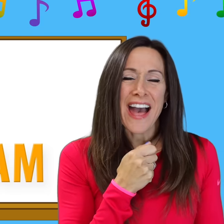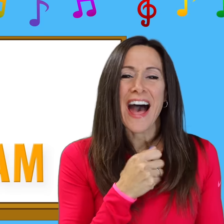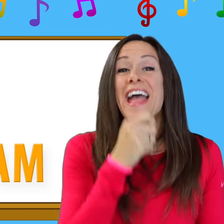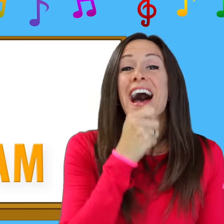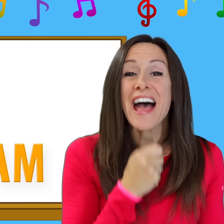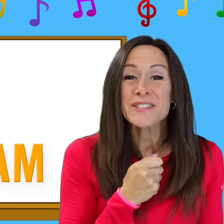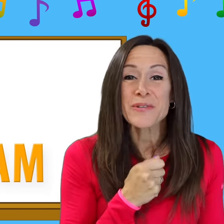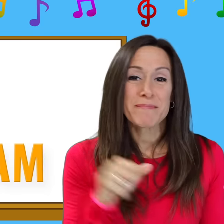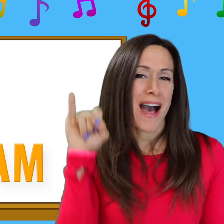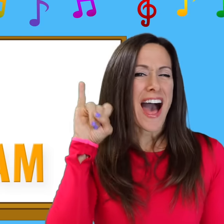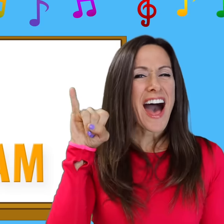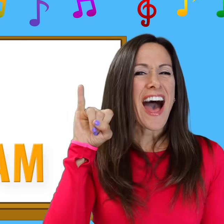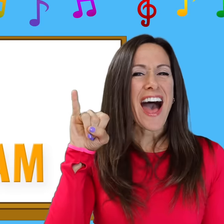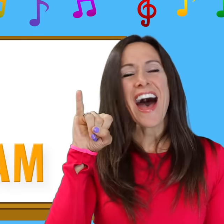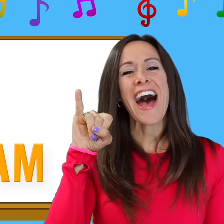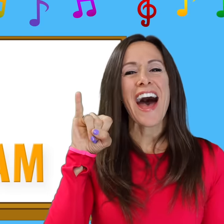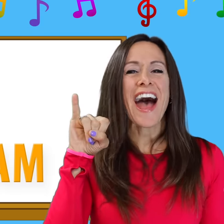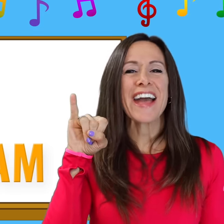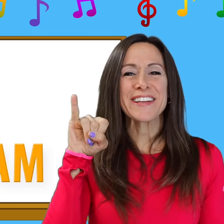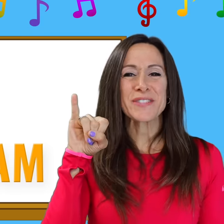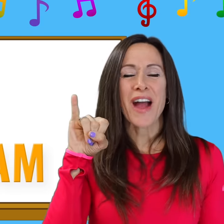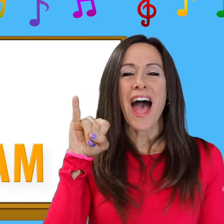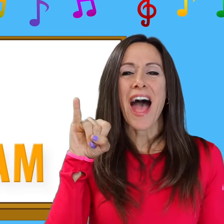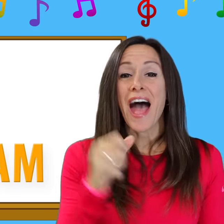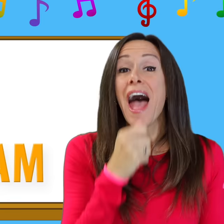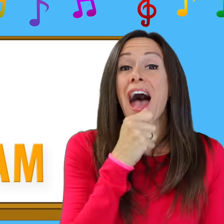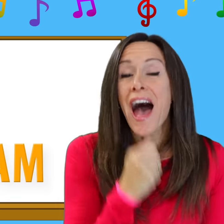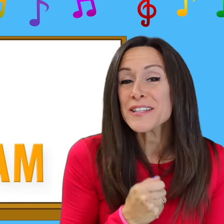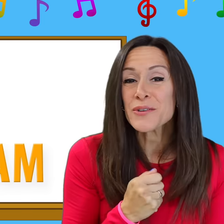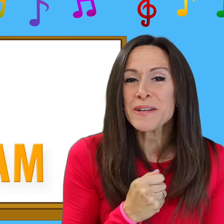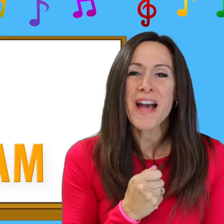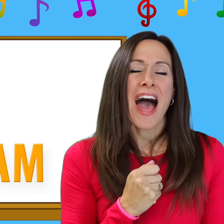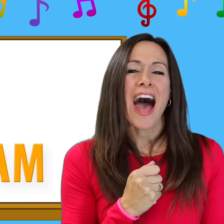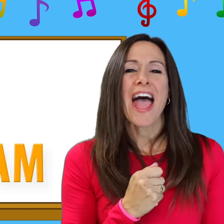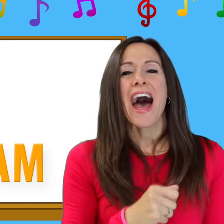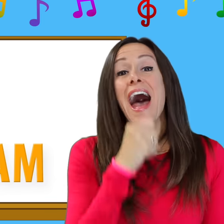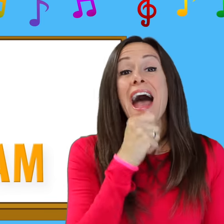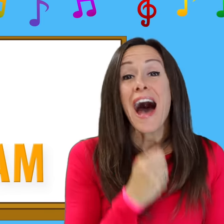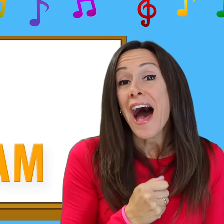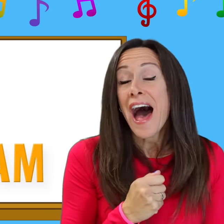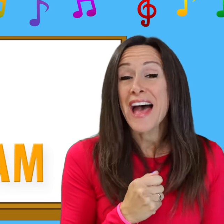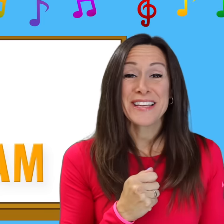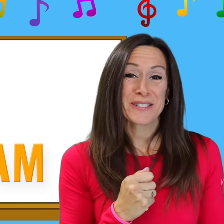-i-ice